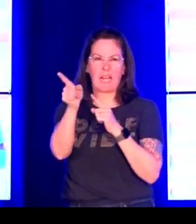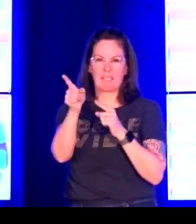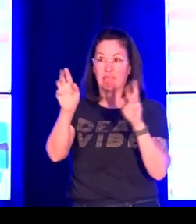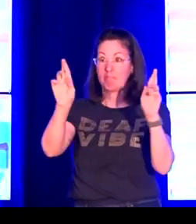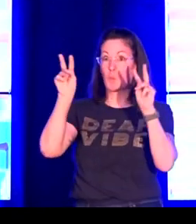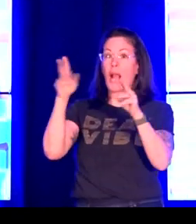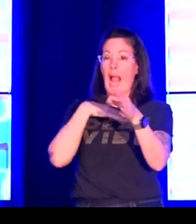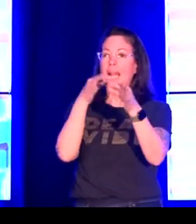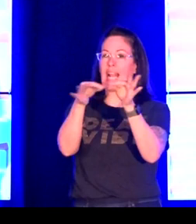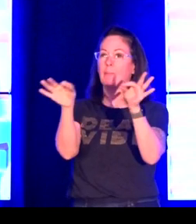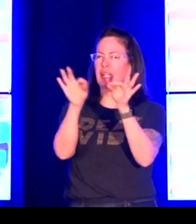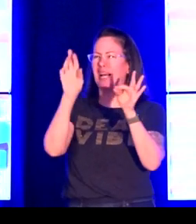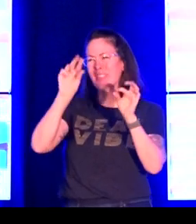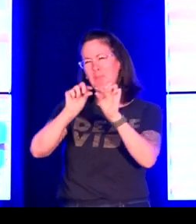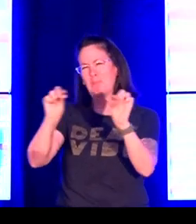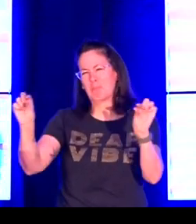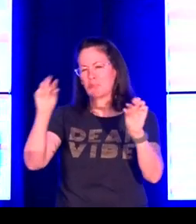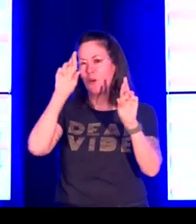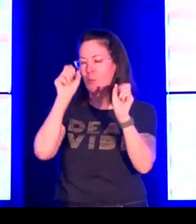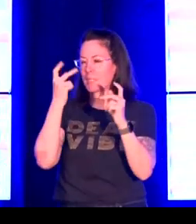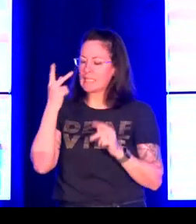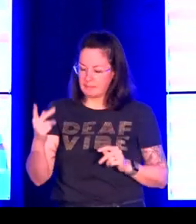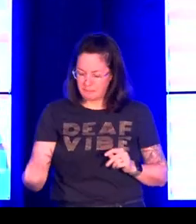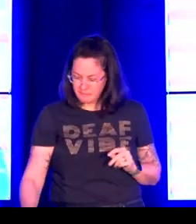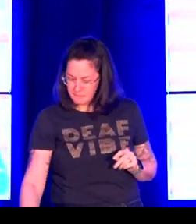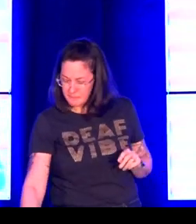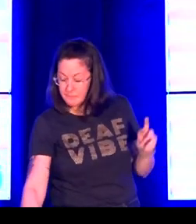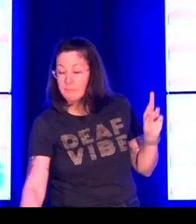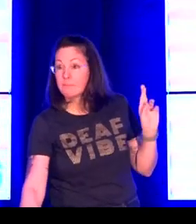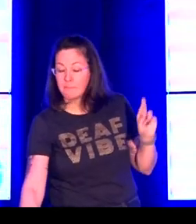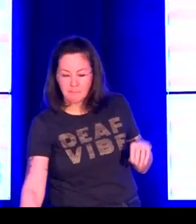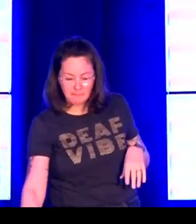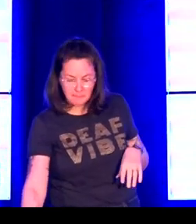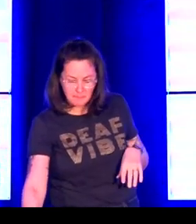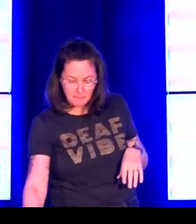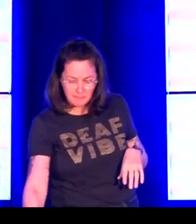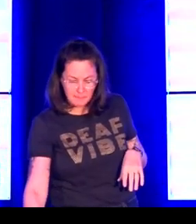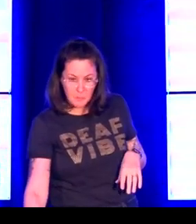and tried to tell him that he's a CODA. So that's what's happening as this video plays out.